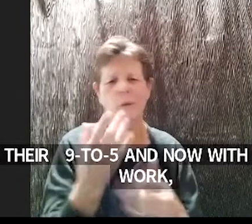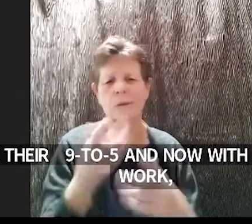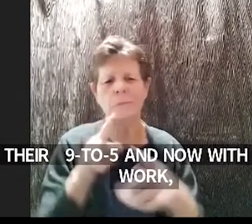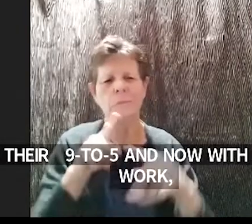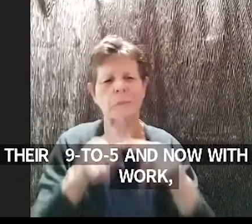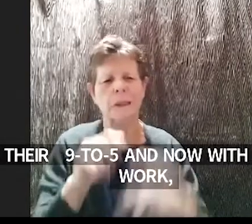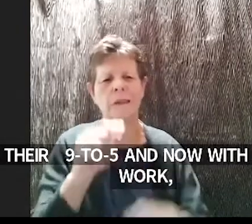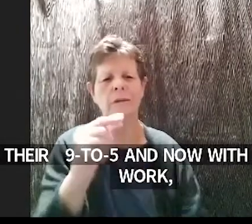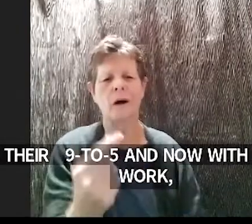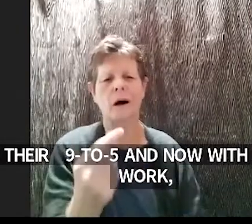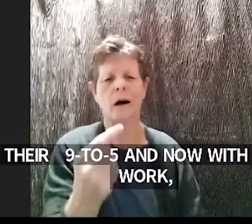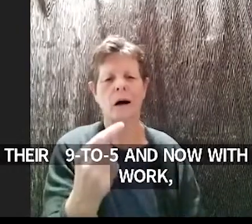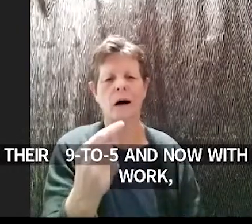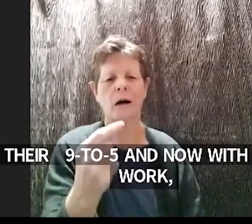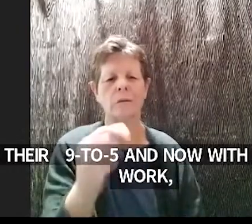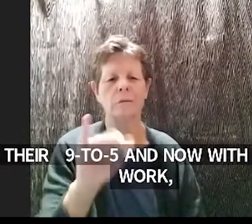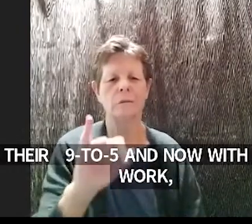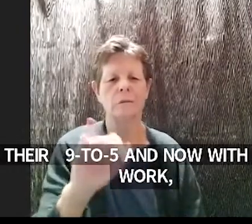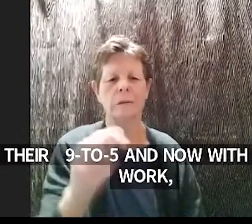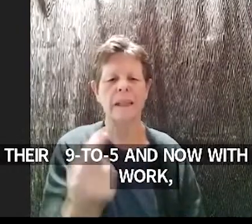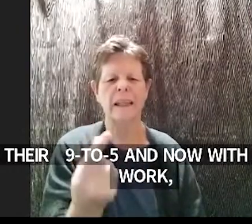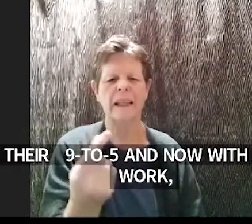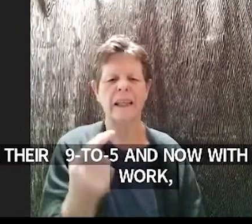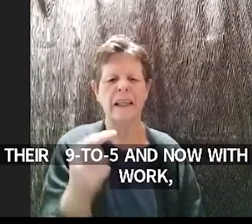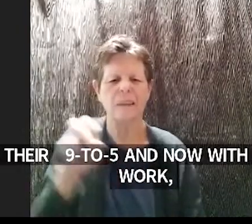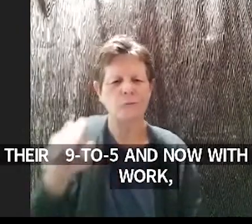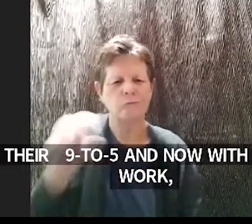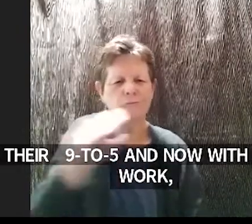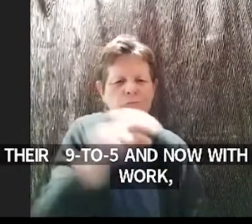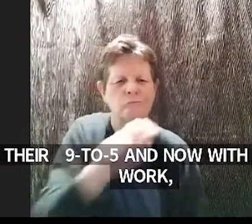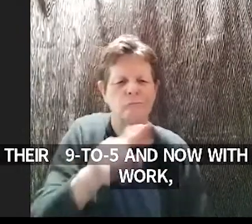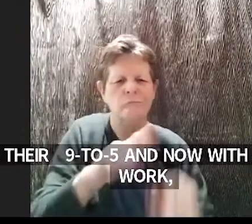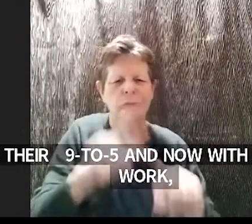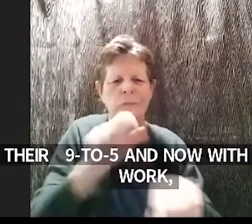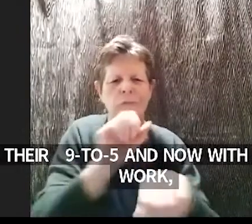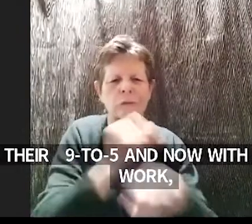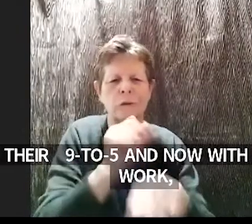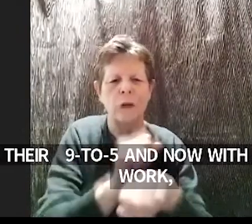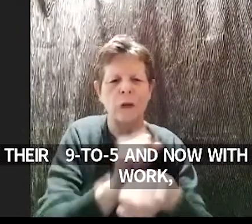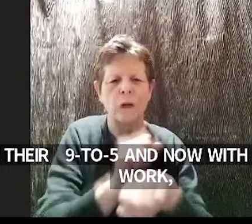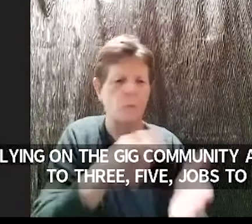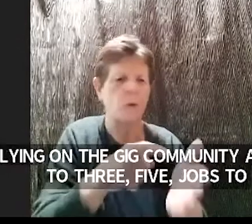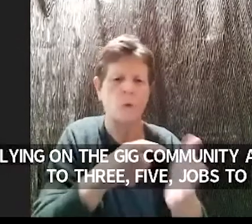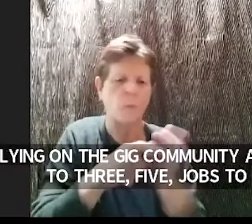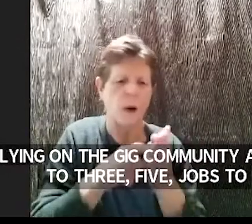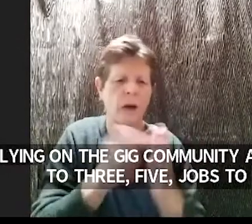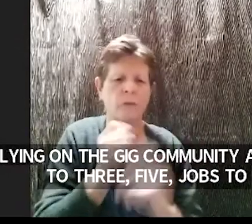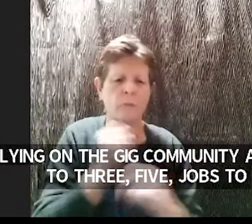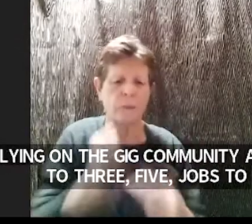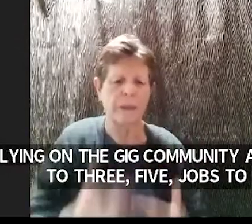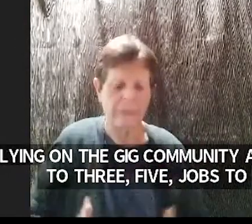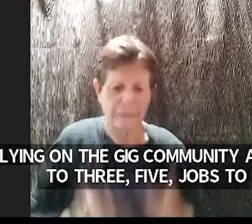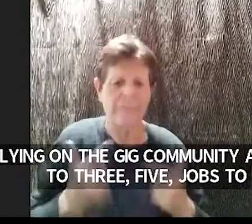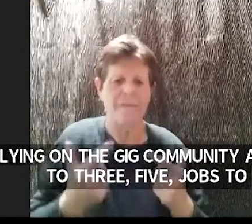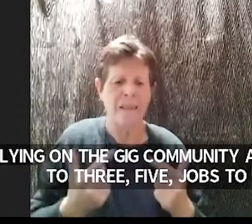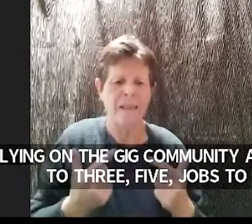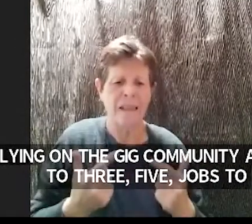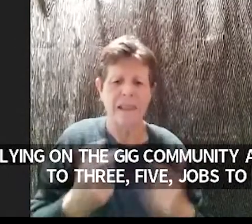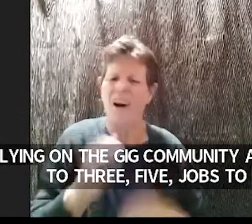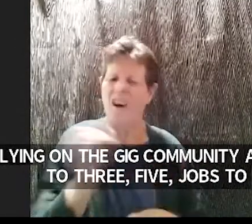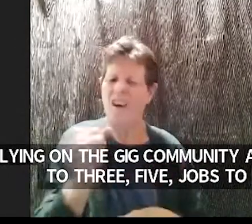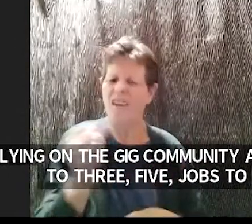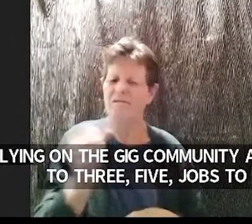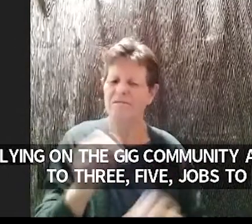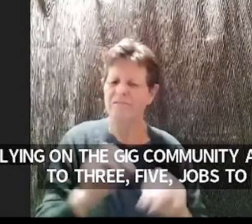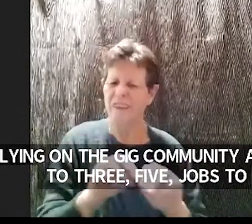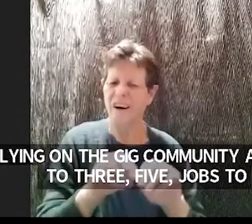five jobs to make ends meet um and obviously yeah as you said like these people don't